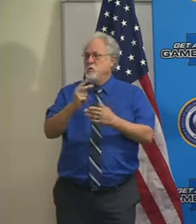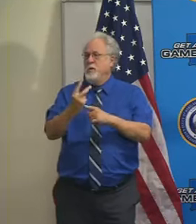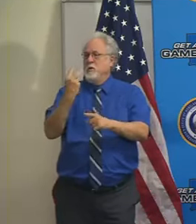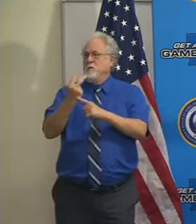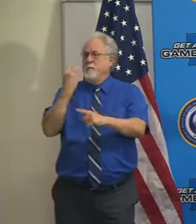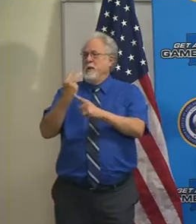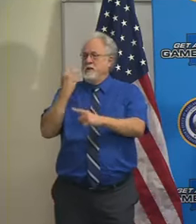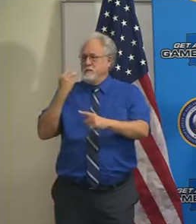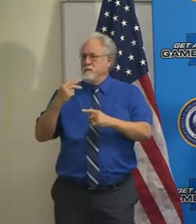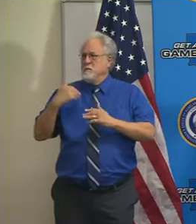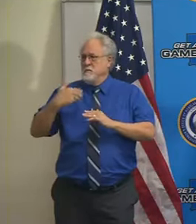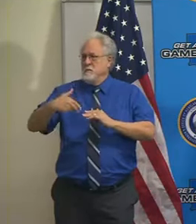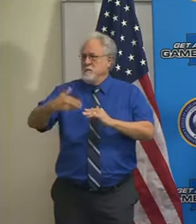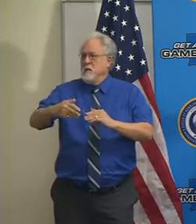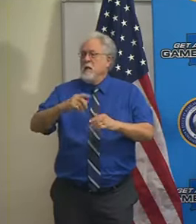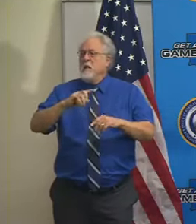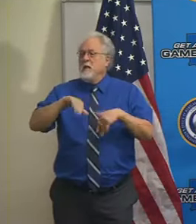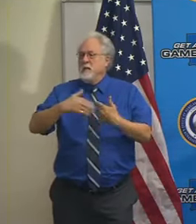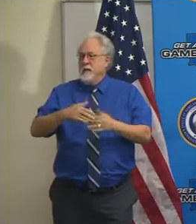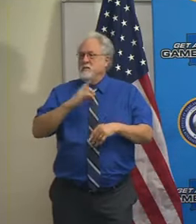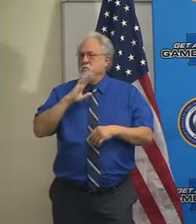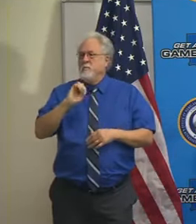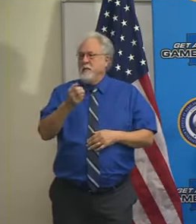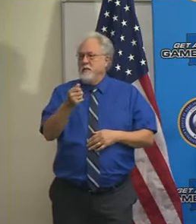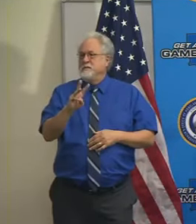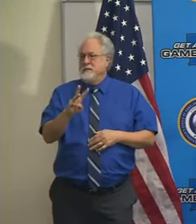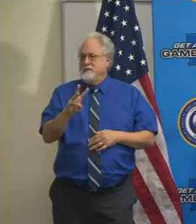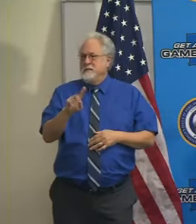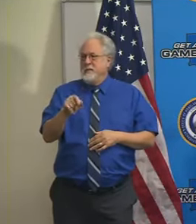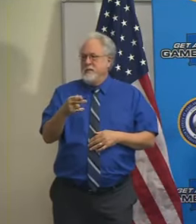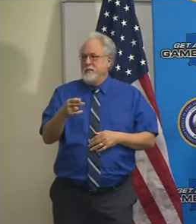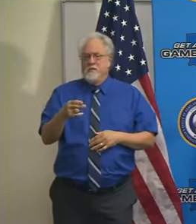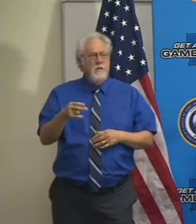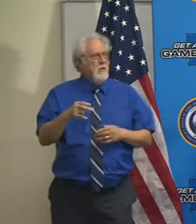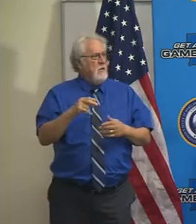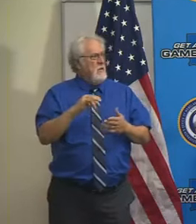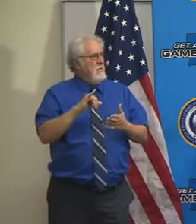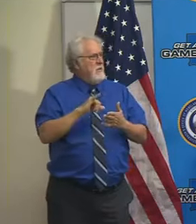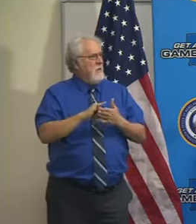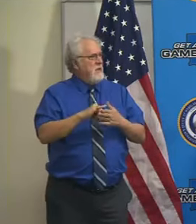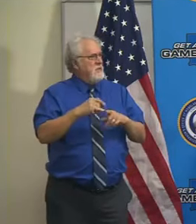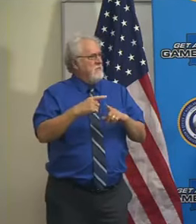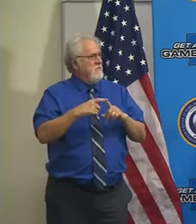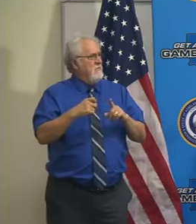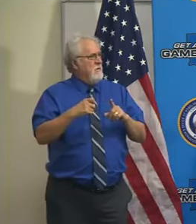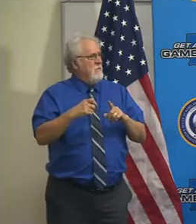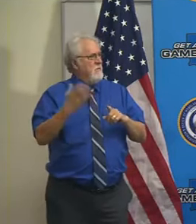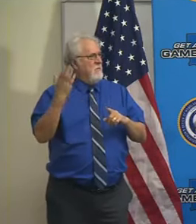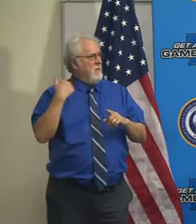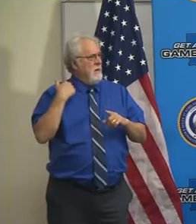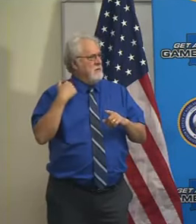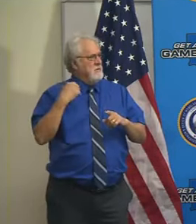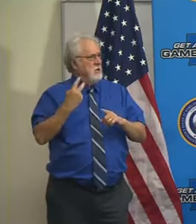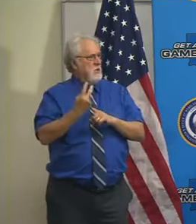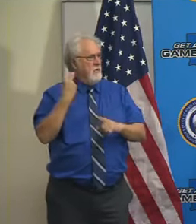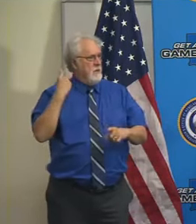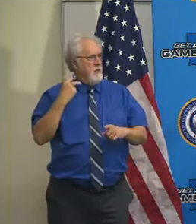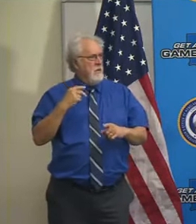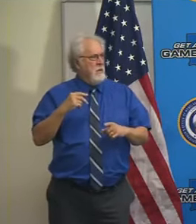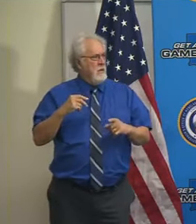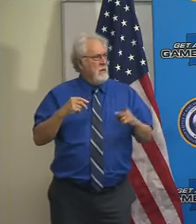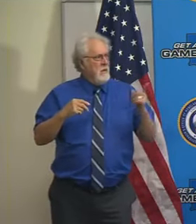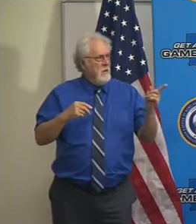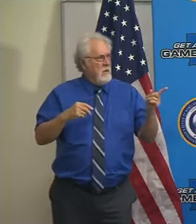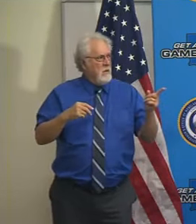on an ongoing basis. The next update will be on the 16th. I believe it's active from the past lookback. It's active